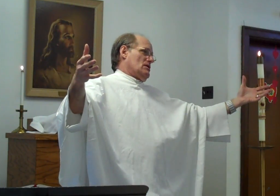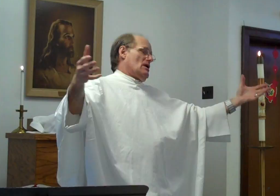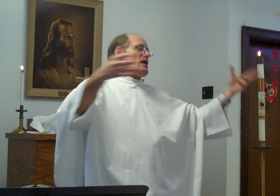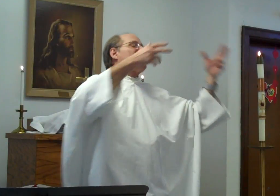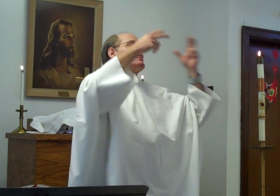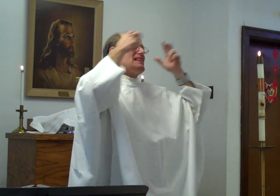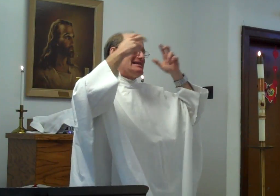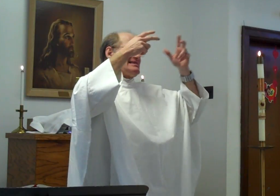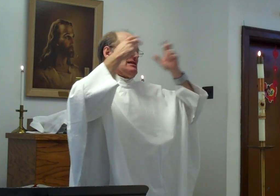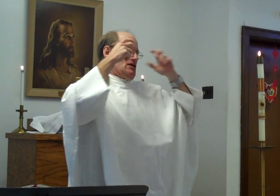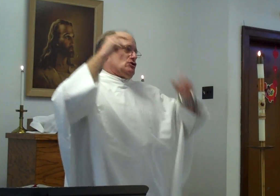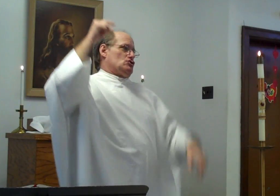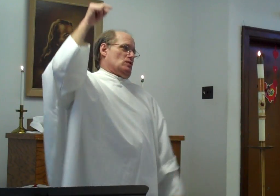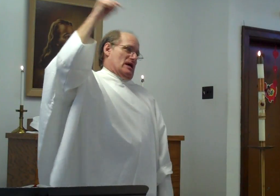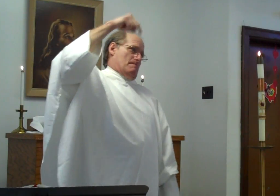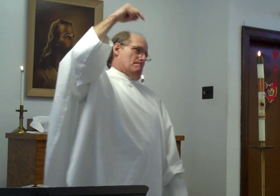Listen to him.